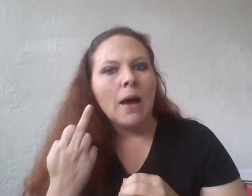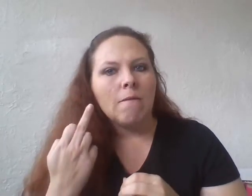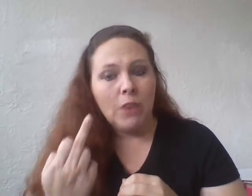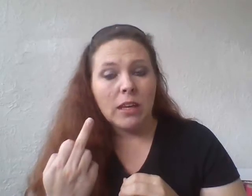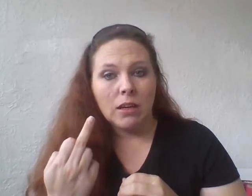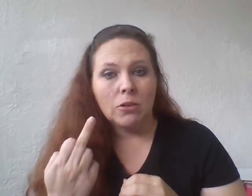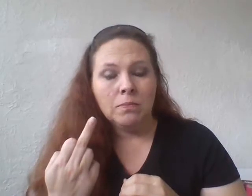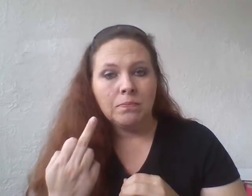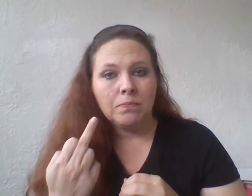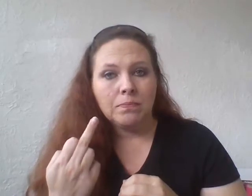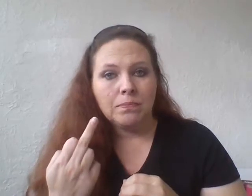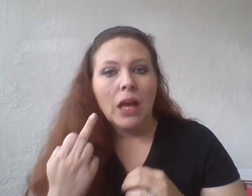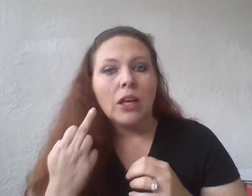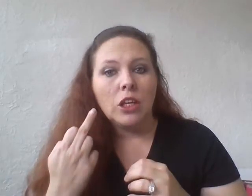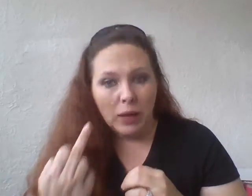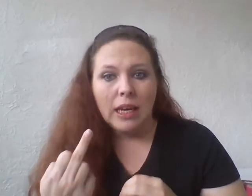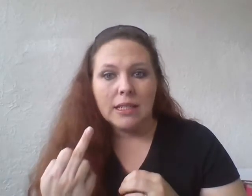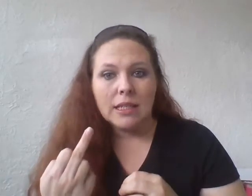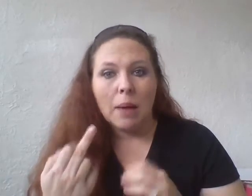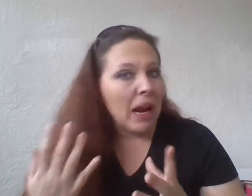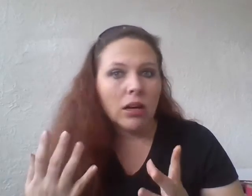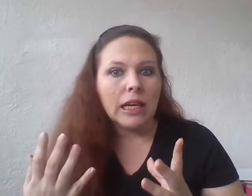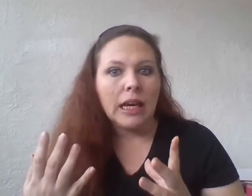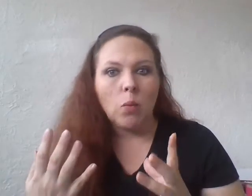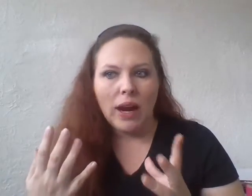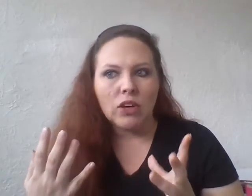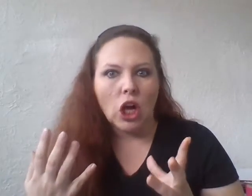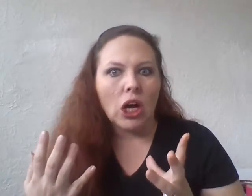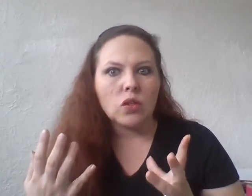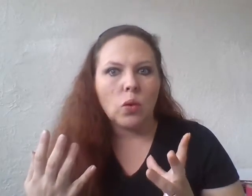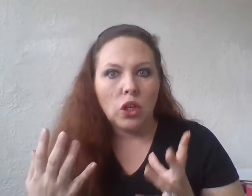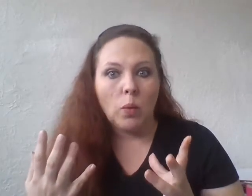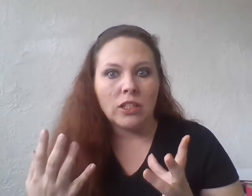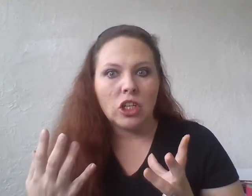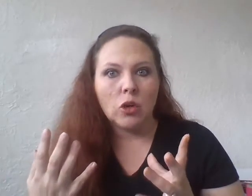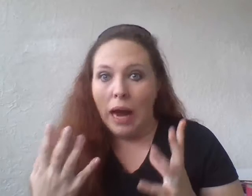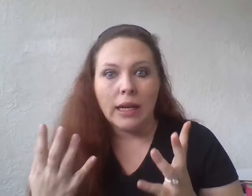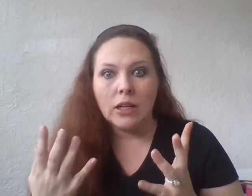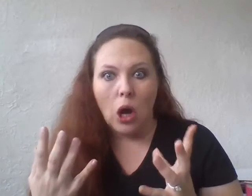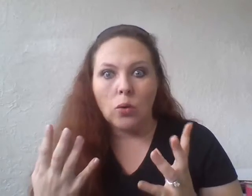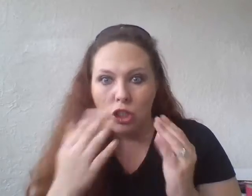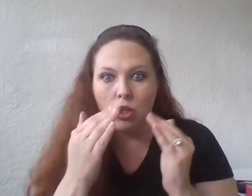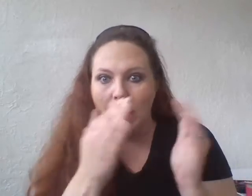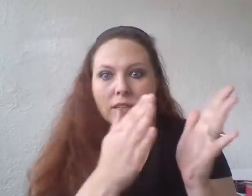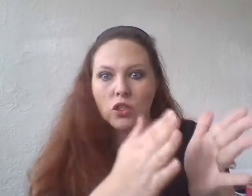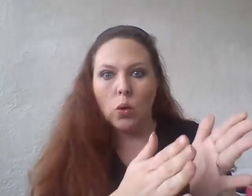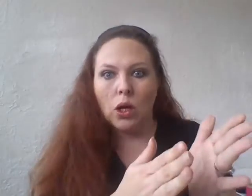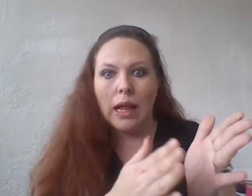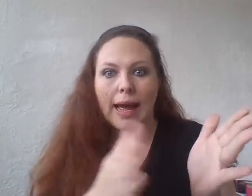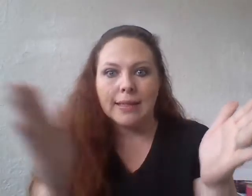Fuck you. You idiot. Apparently, whatever law school you went to, I need to go to that school and